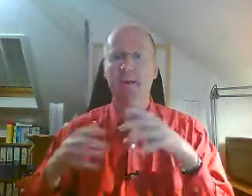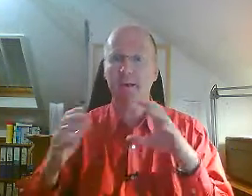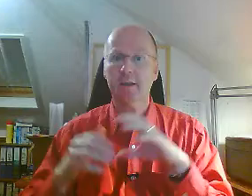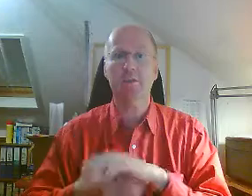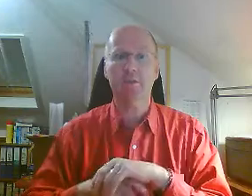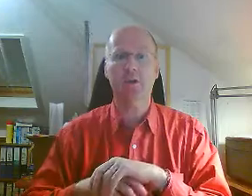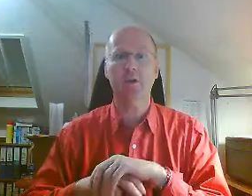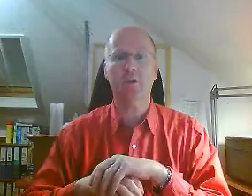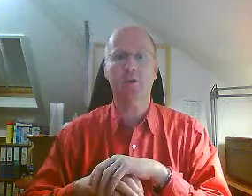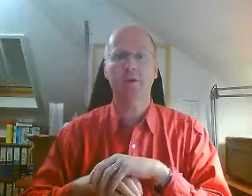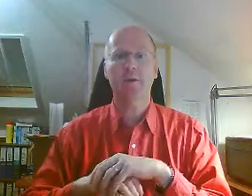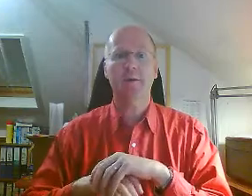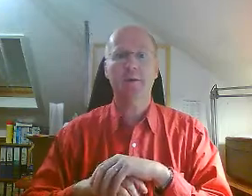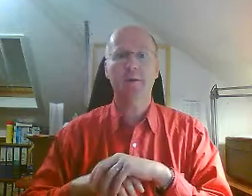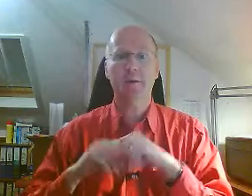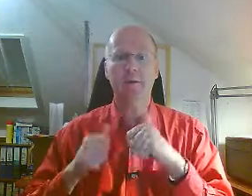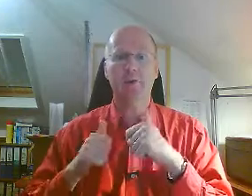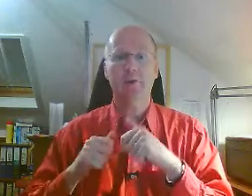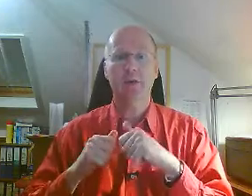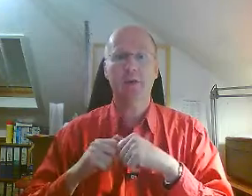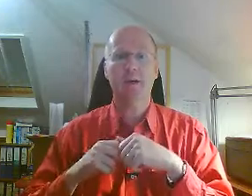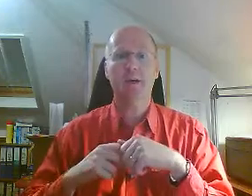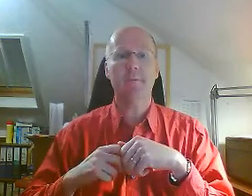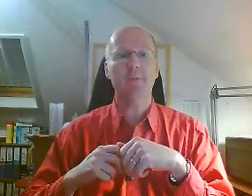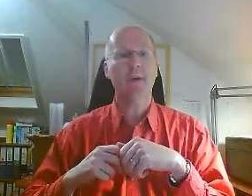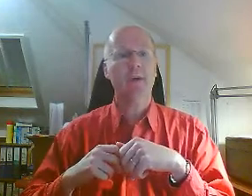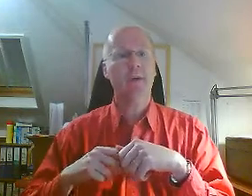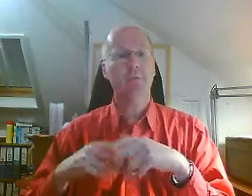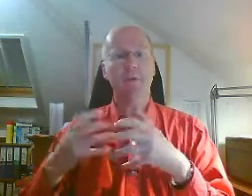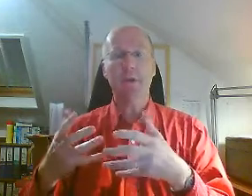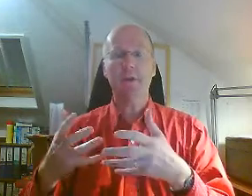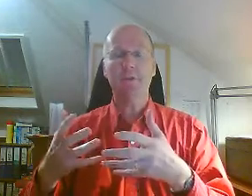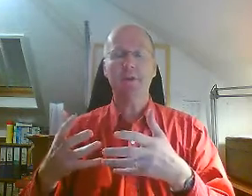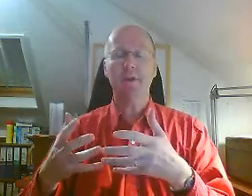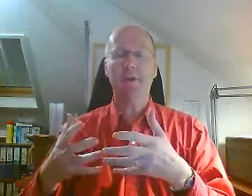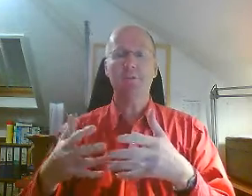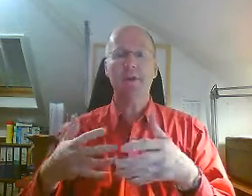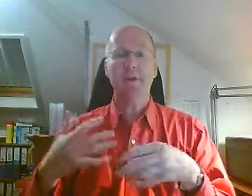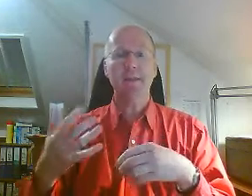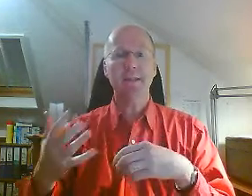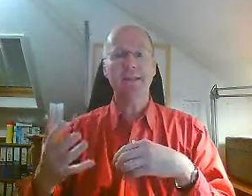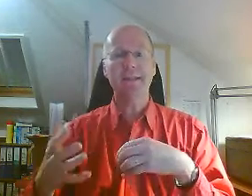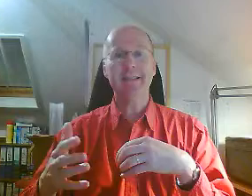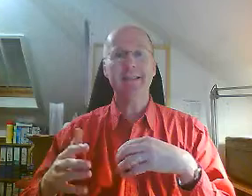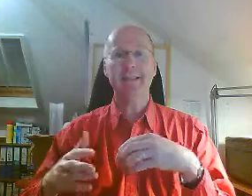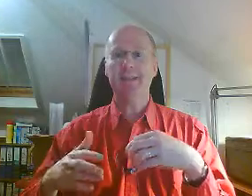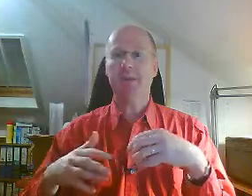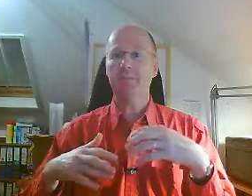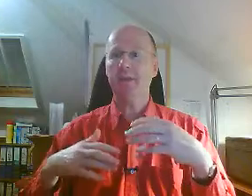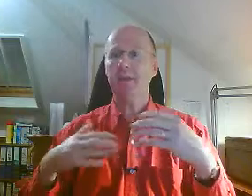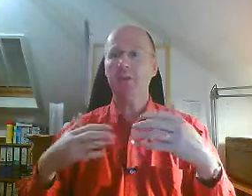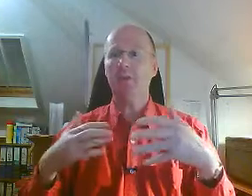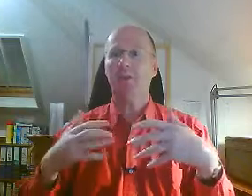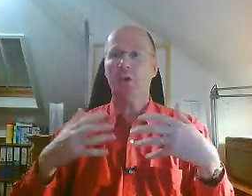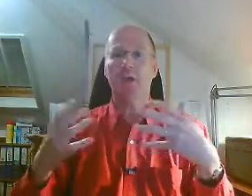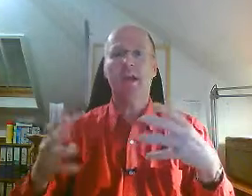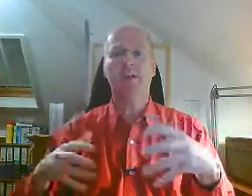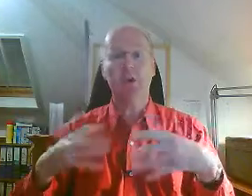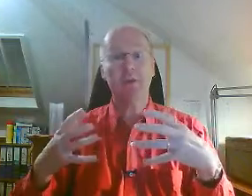find you keep putting things off, that's a good book to have a look at. But The Law of Three basically states that in your life, for your